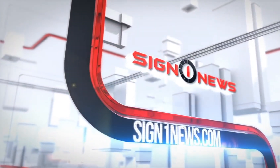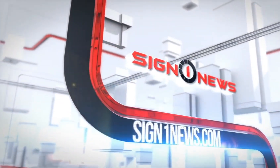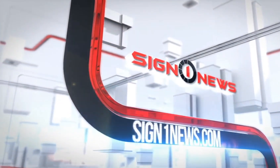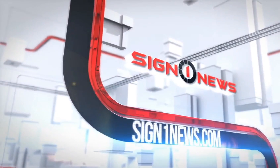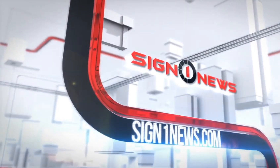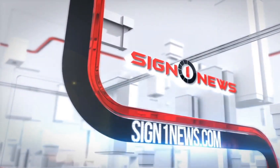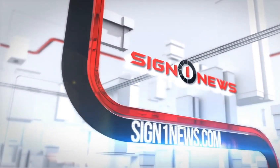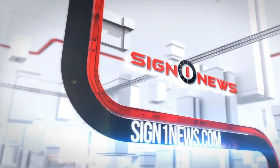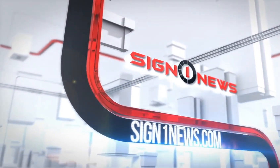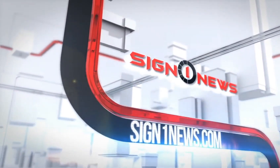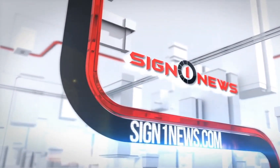wherever you will see on Apple And also,